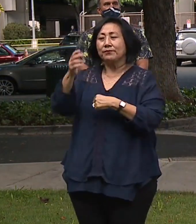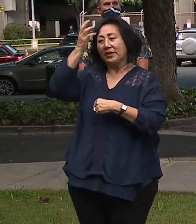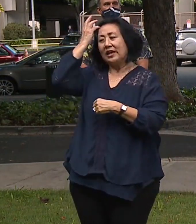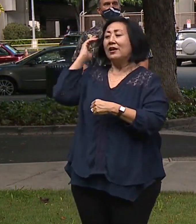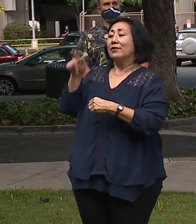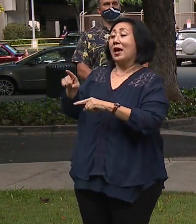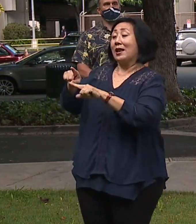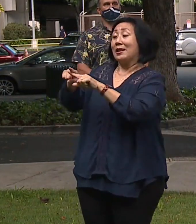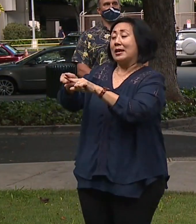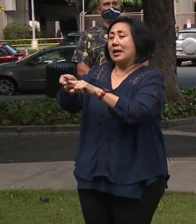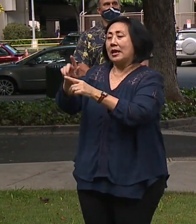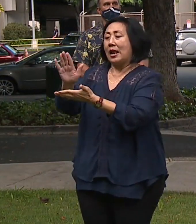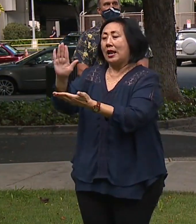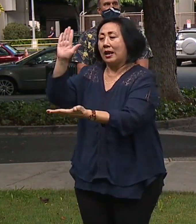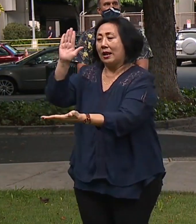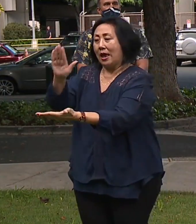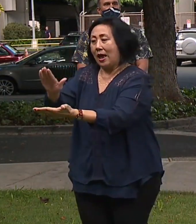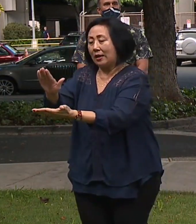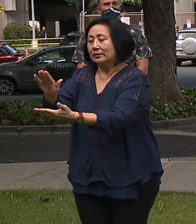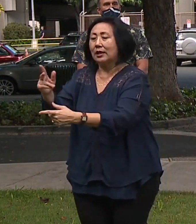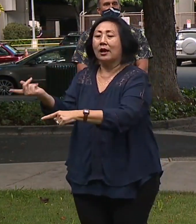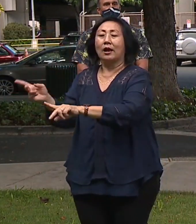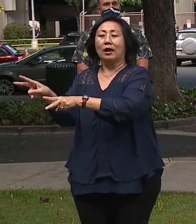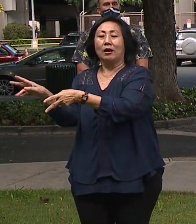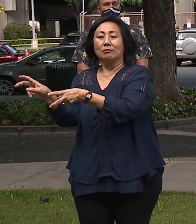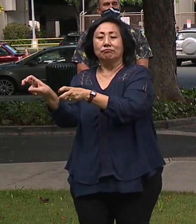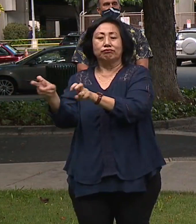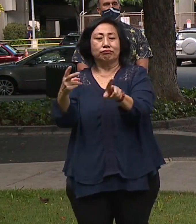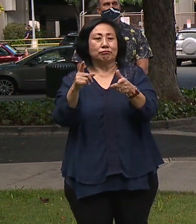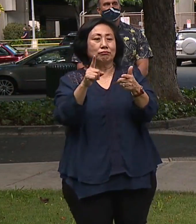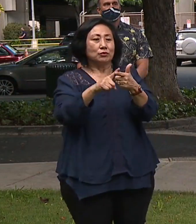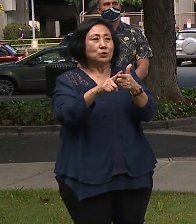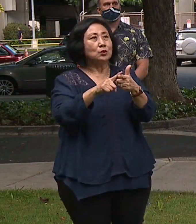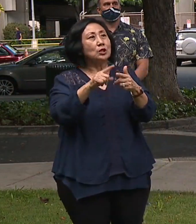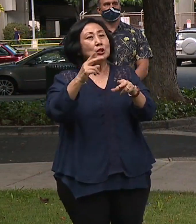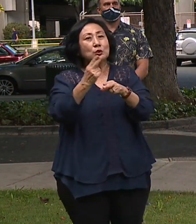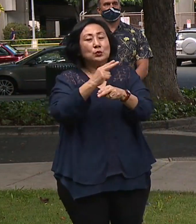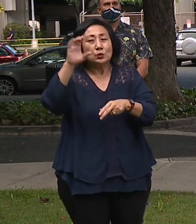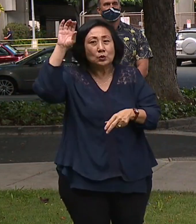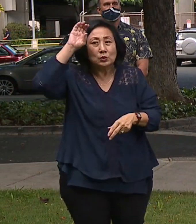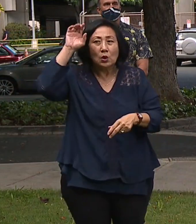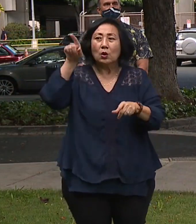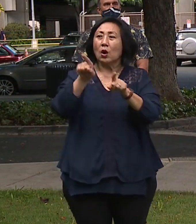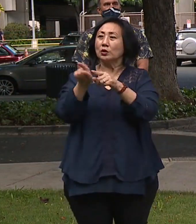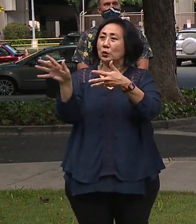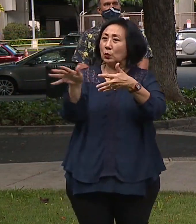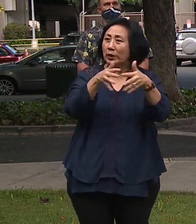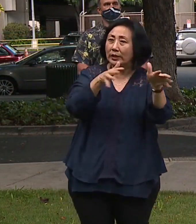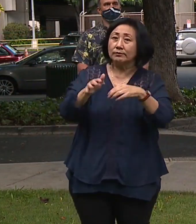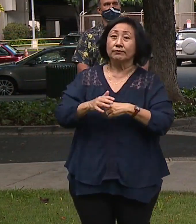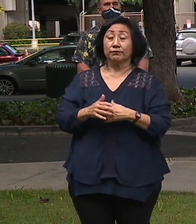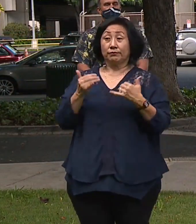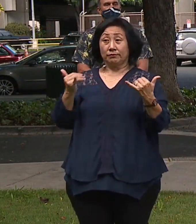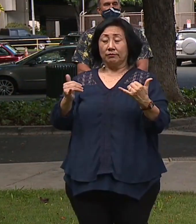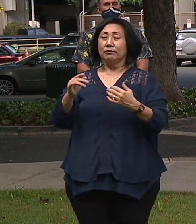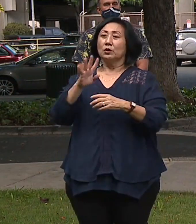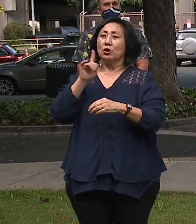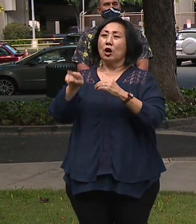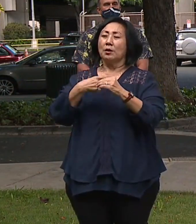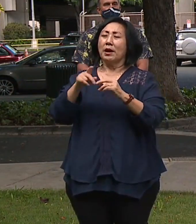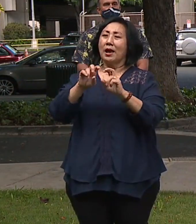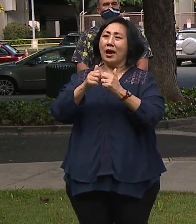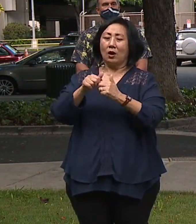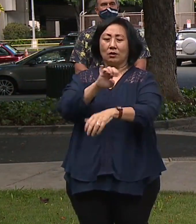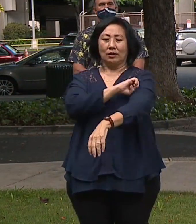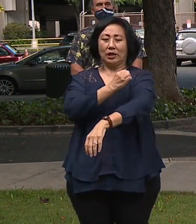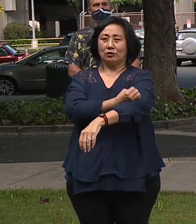type of energy and onto things like solar and wind and so many other types of energy? And so we're here today to talk about it on an energy efficiency